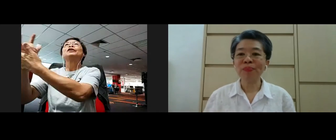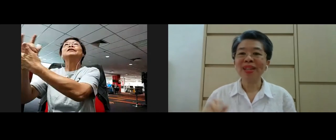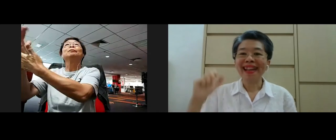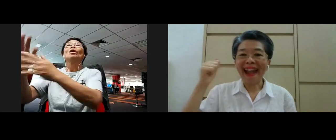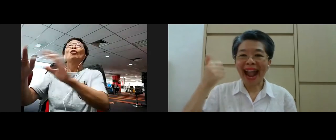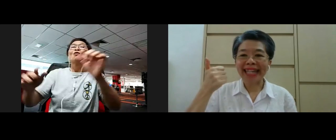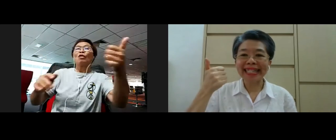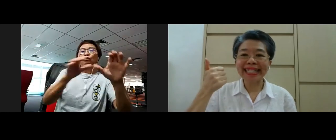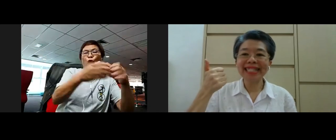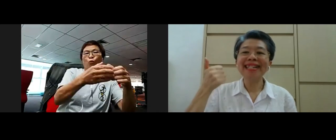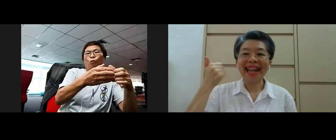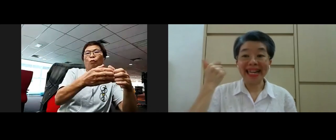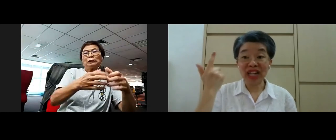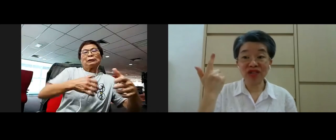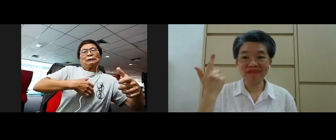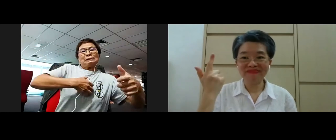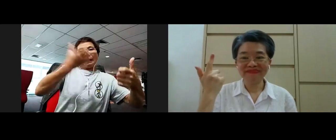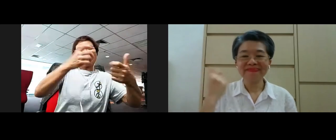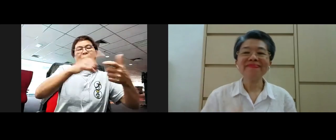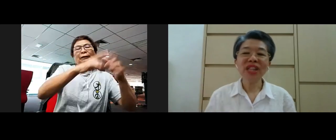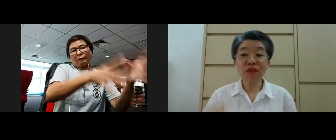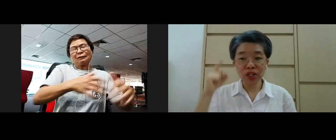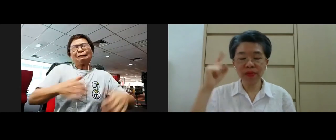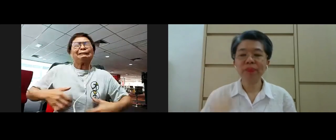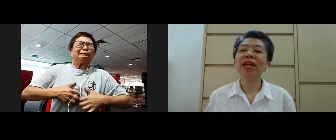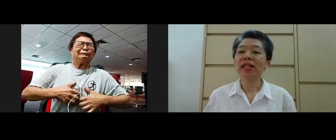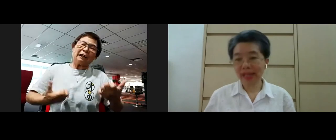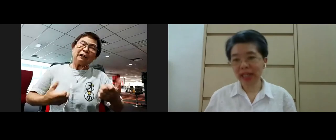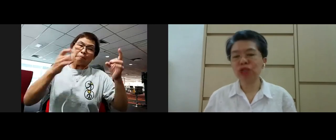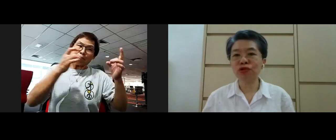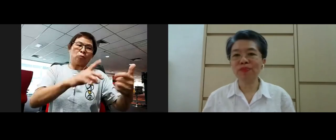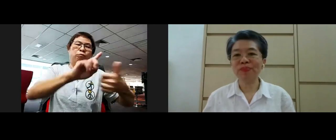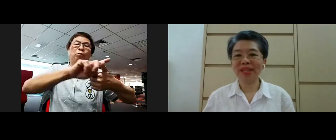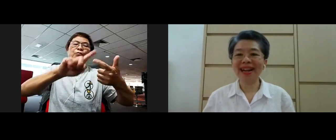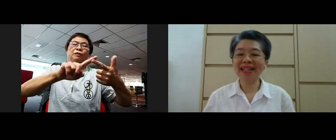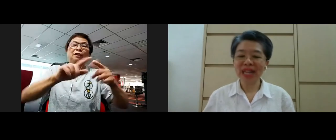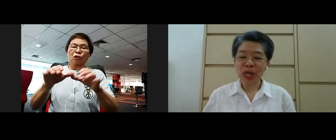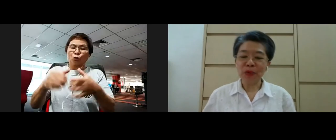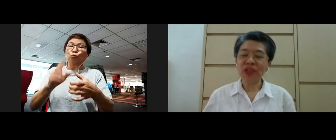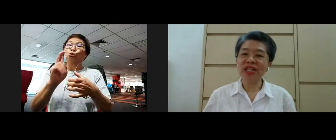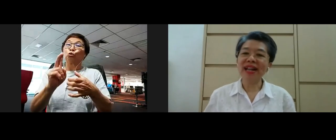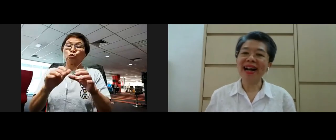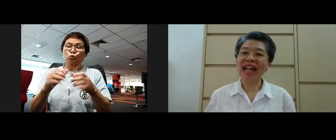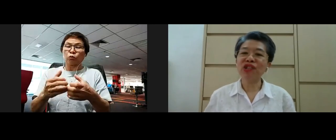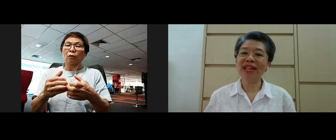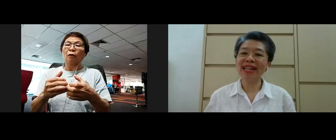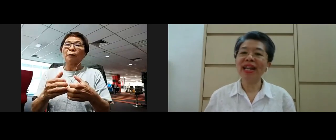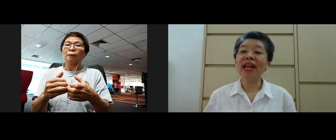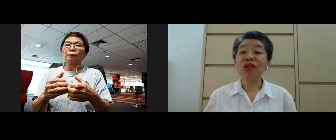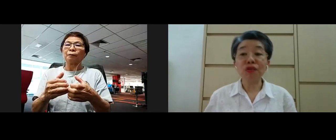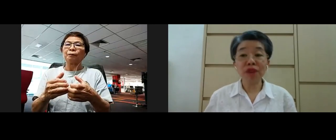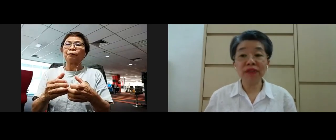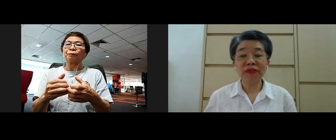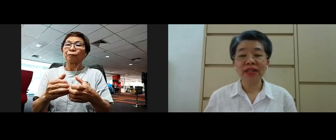first group anger and hatred first group second group yeah which is actually